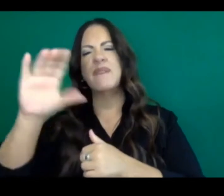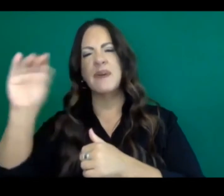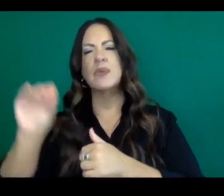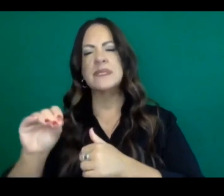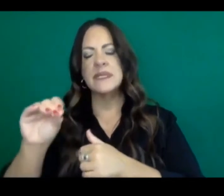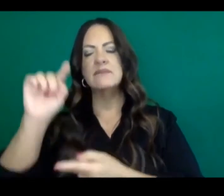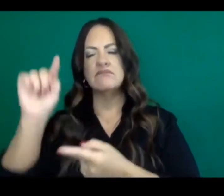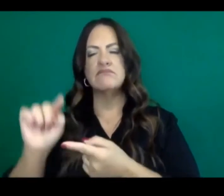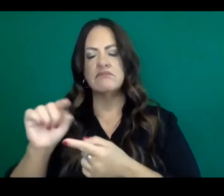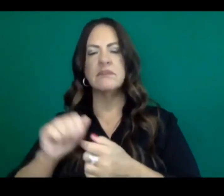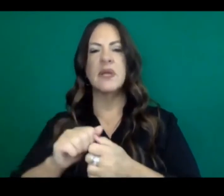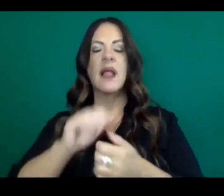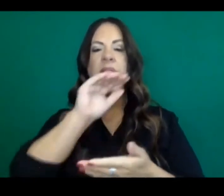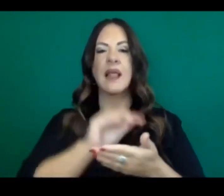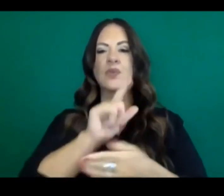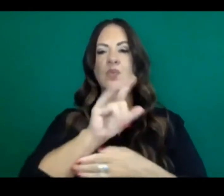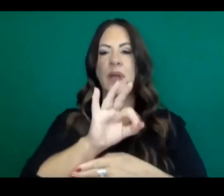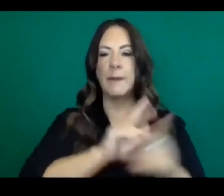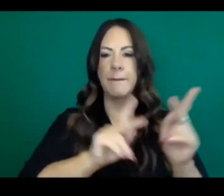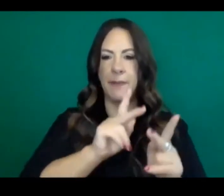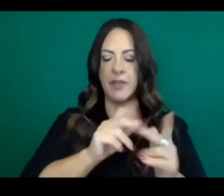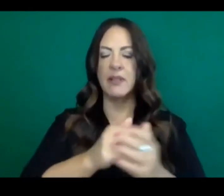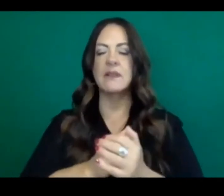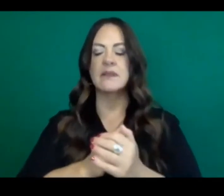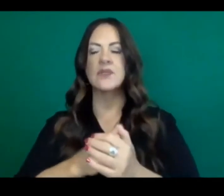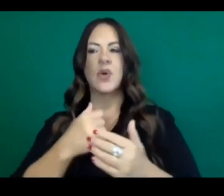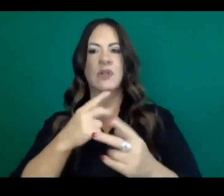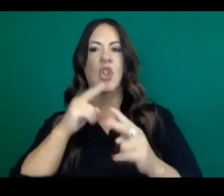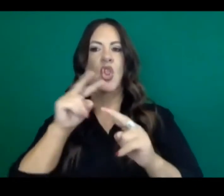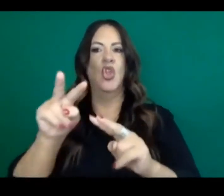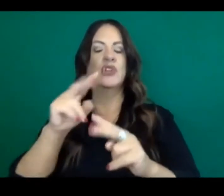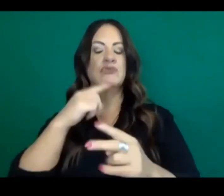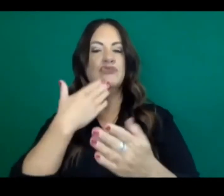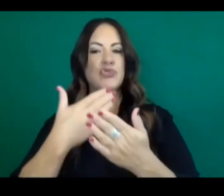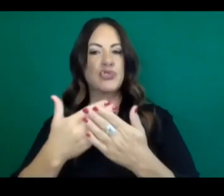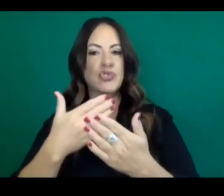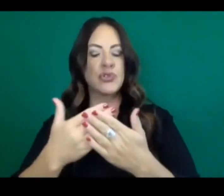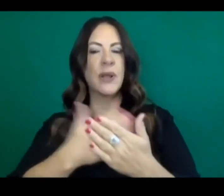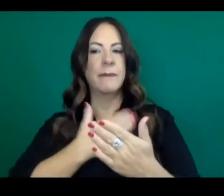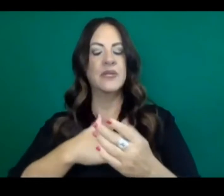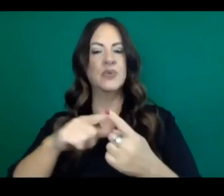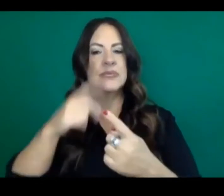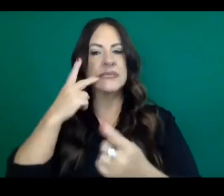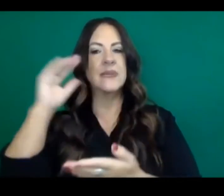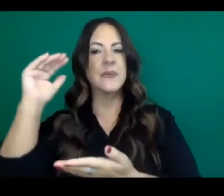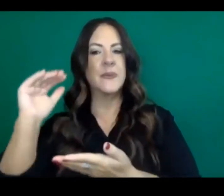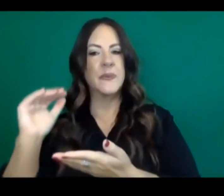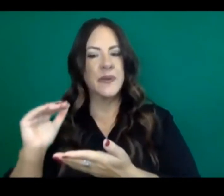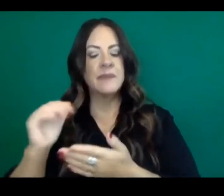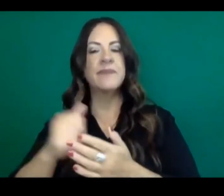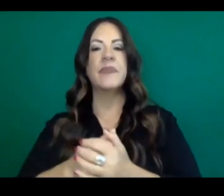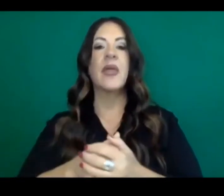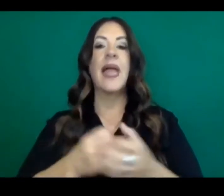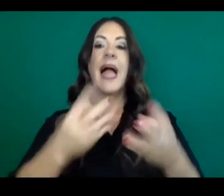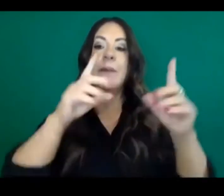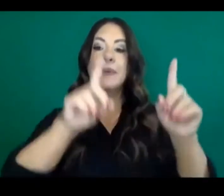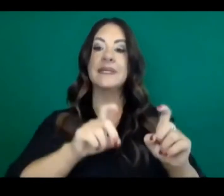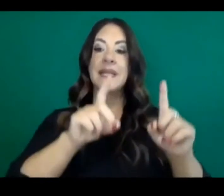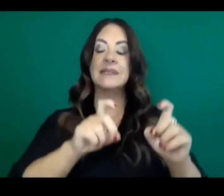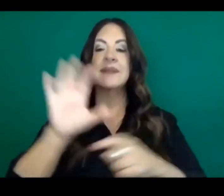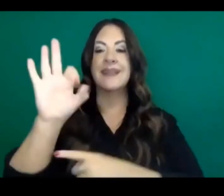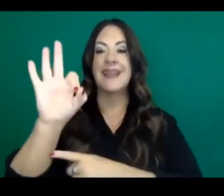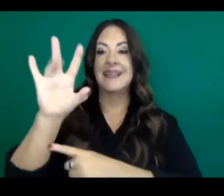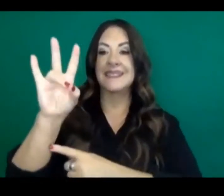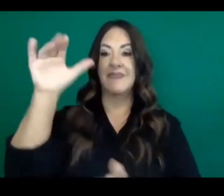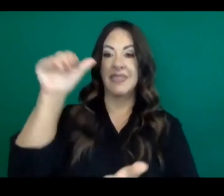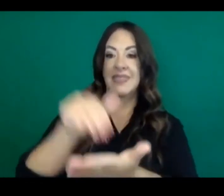So again, we're really seeing some encouraging trends there that we hope to continue. As far as testing, we can tell you that about 97,000 tests were conducted